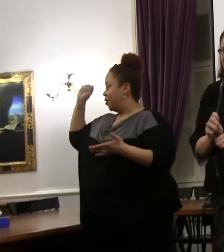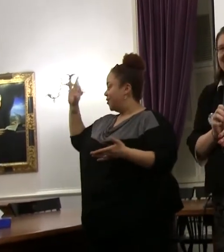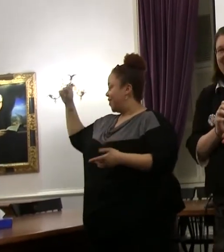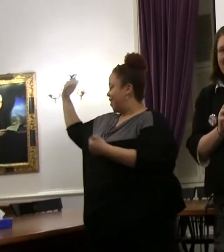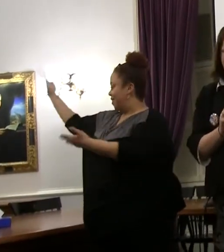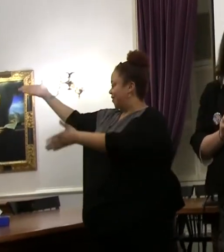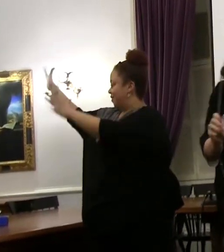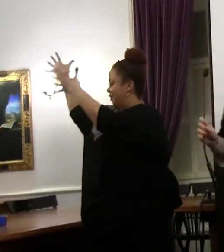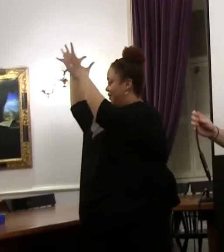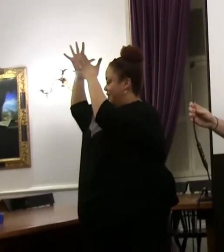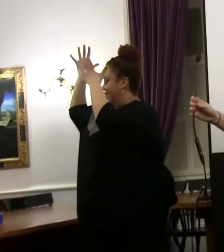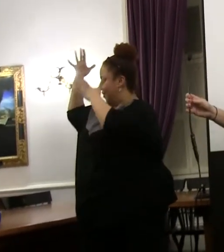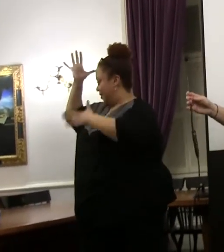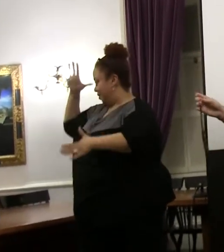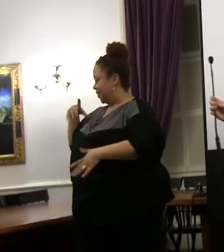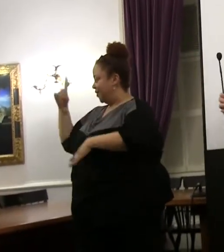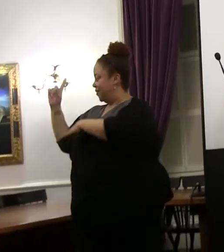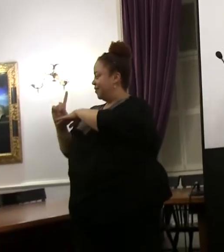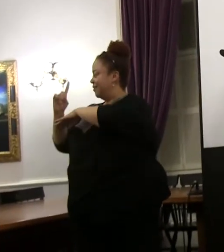words. Thank you.